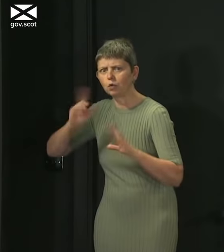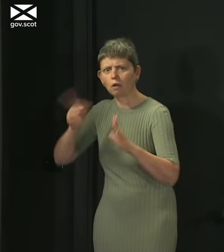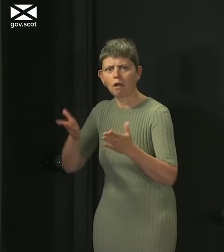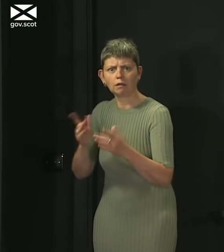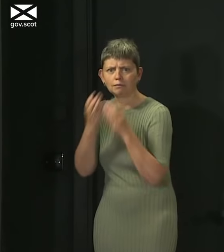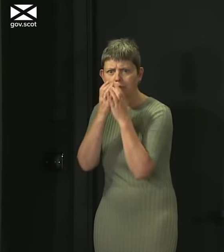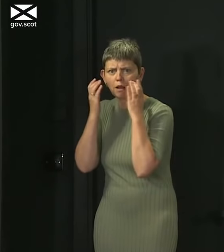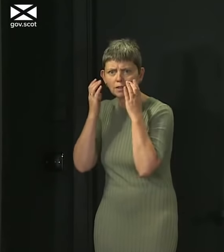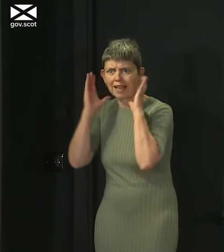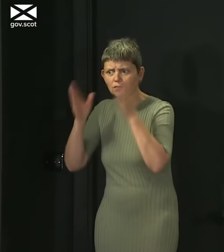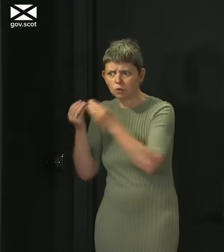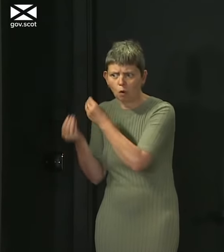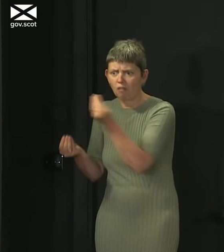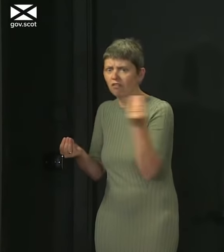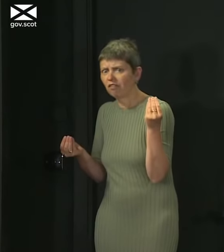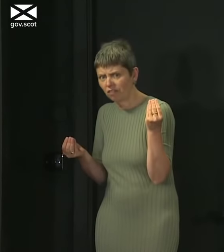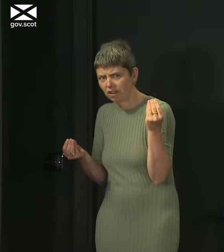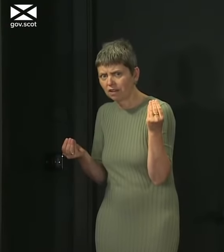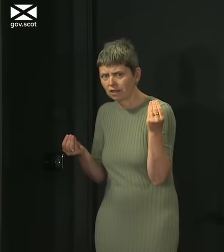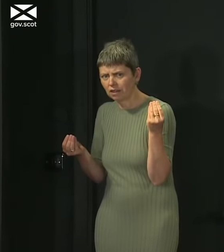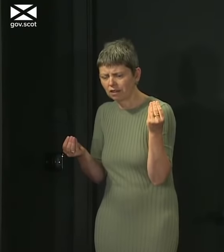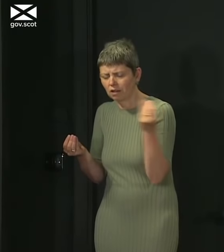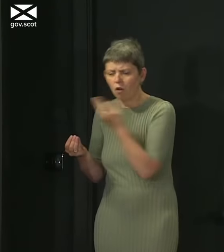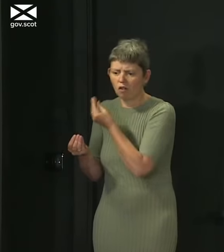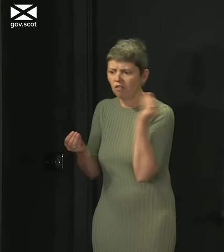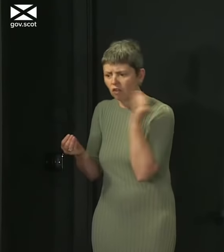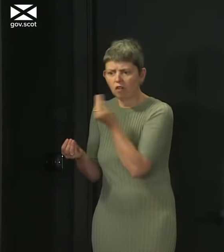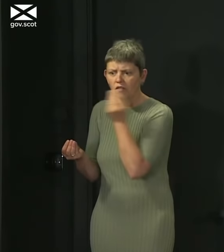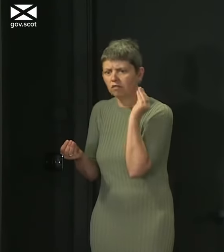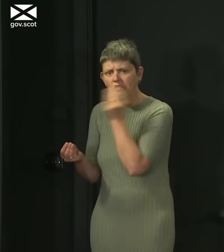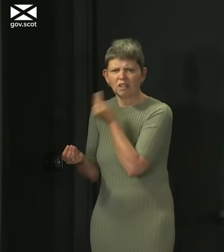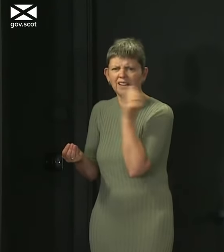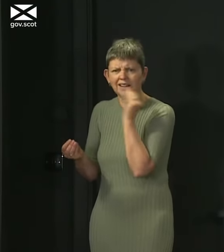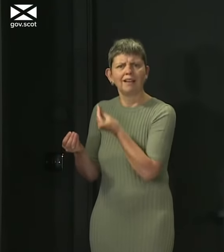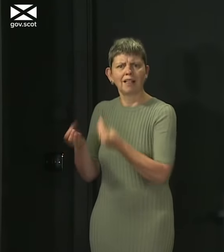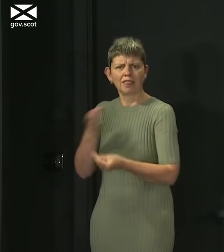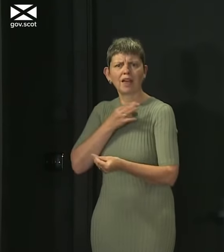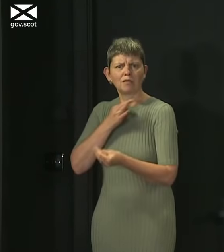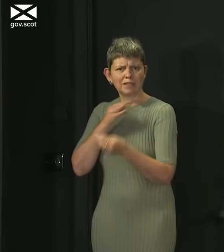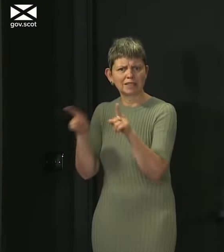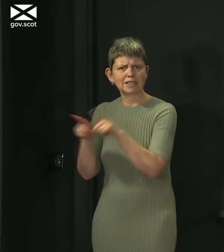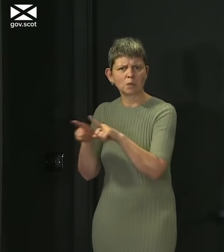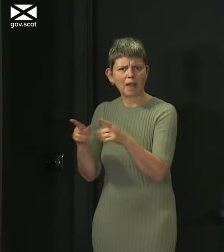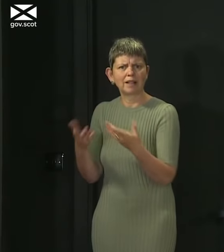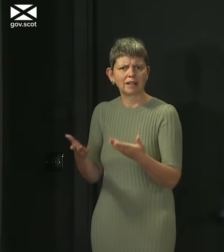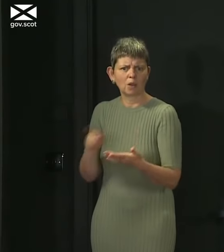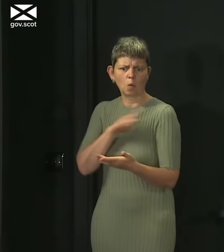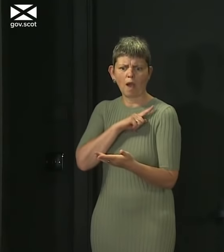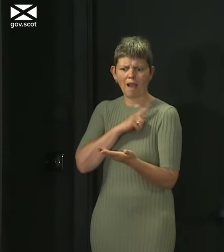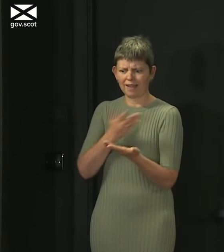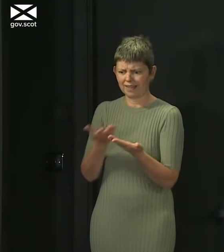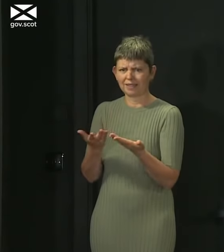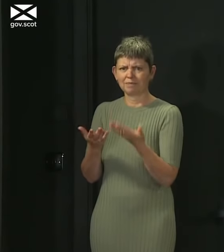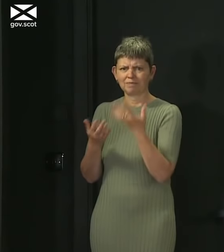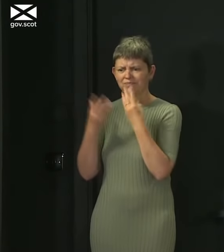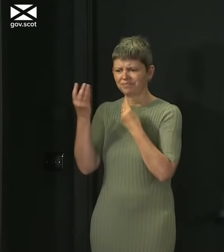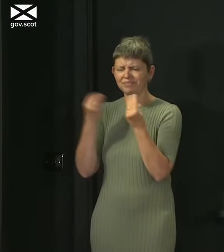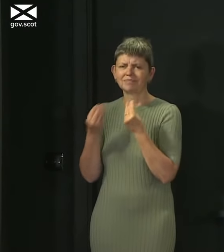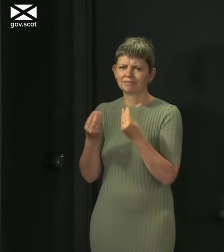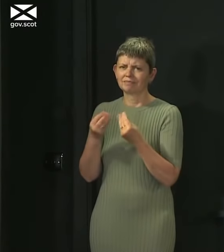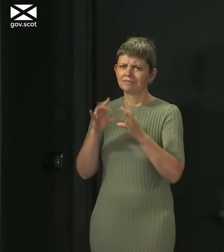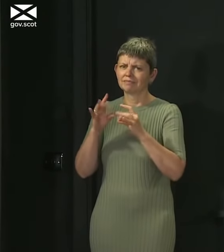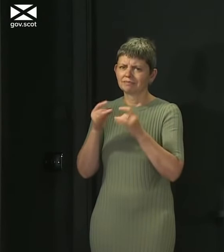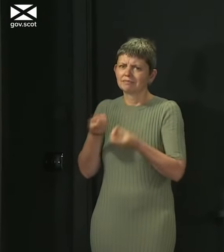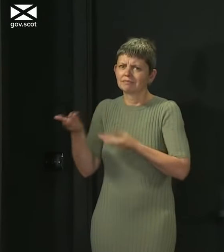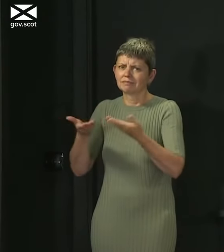And therefore, there are risks with constantly taking masks on and off that you, you contaminate surfaces through touching your face too often.